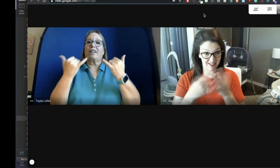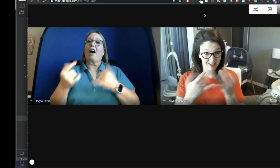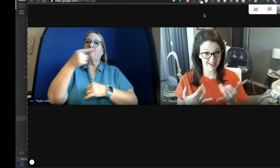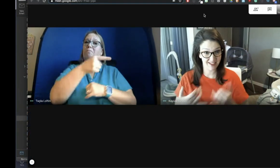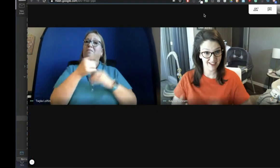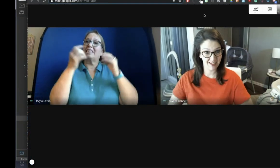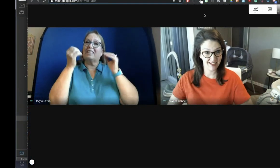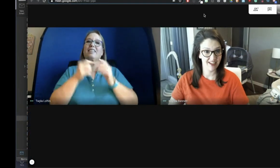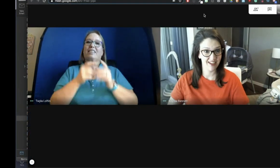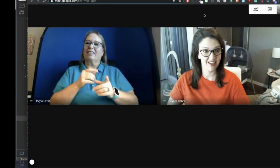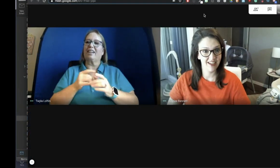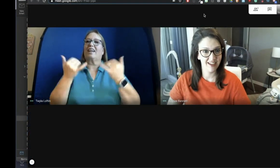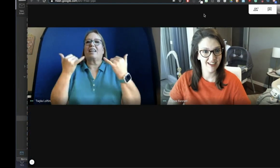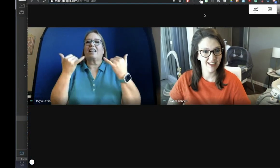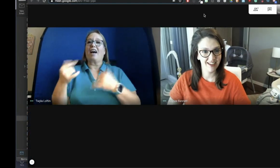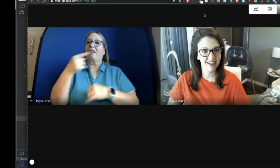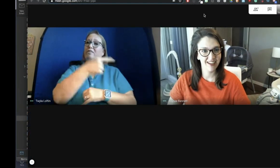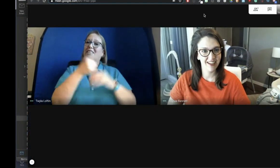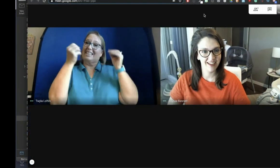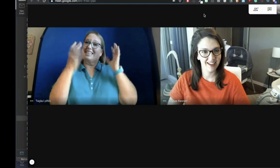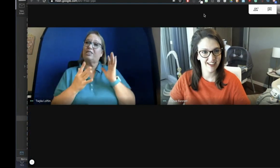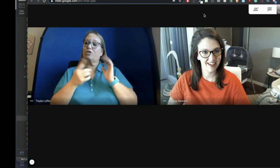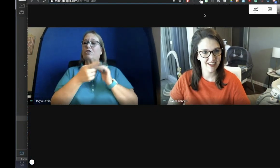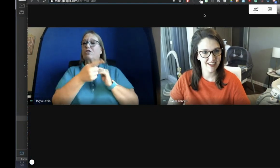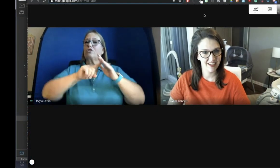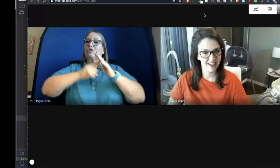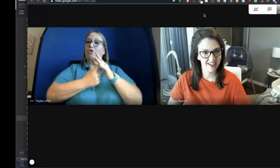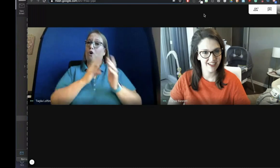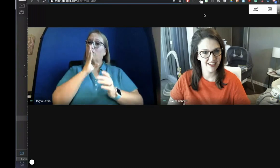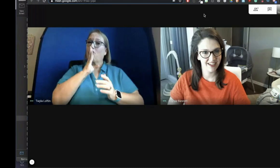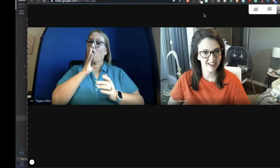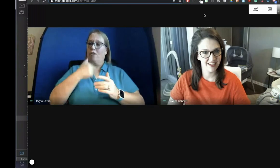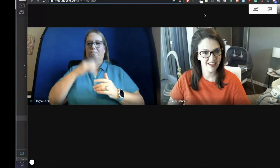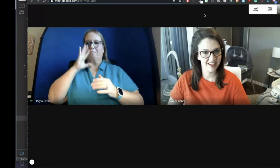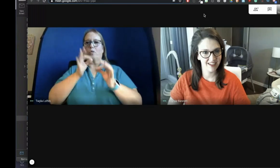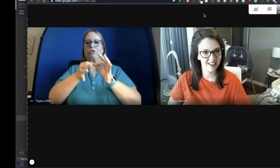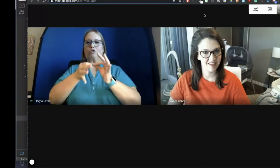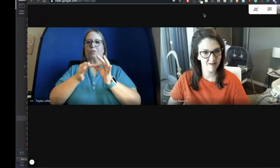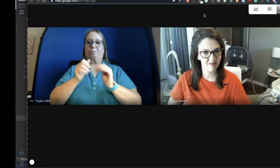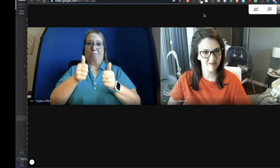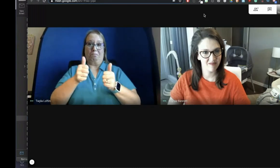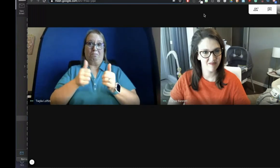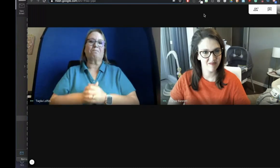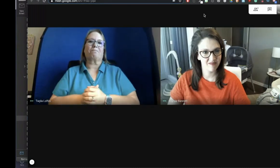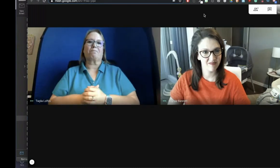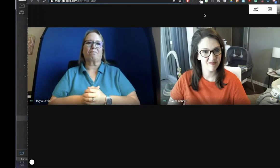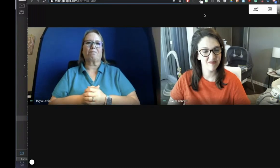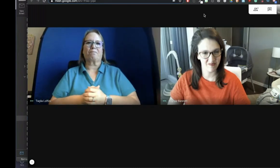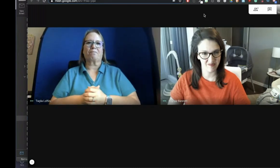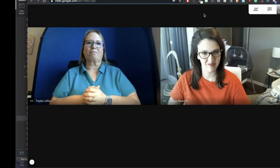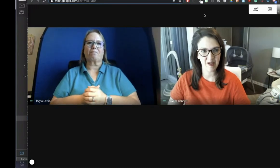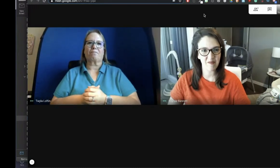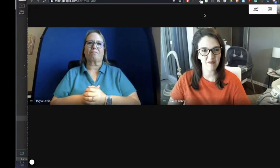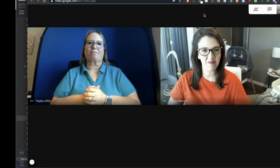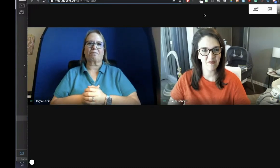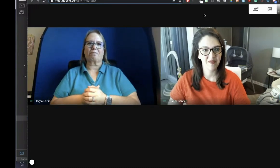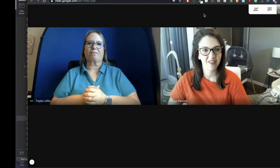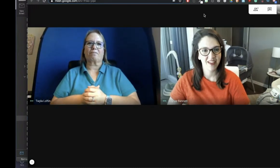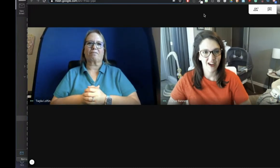So now the way the screen looks is that Casey is the teacher and she'll start speaking and I'll simply interpret. All